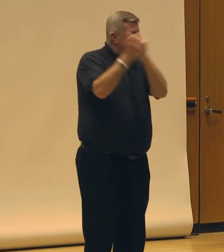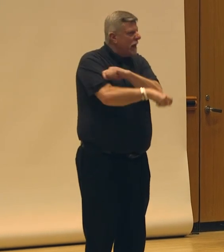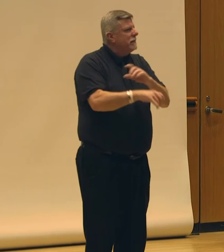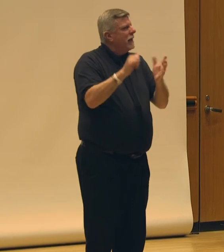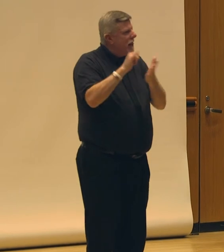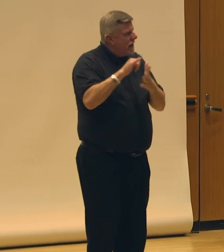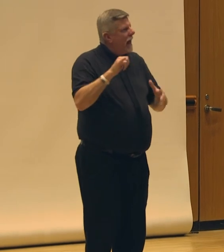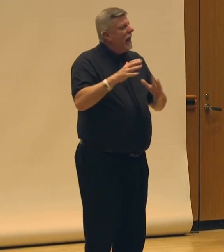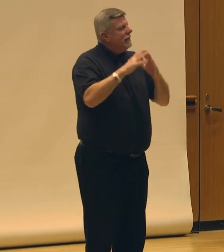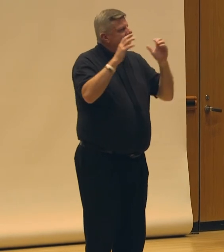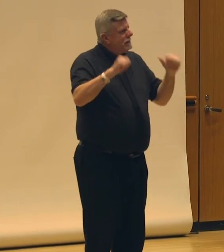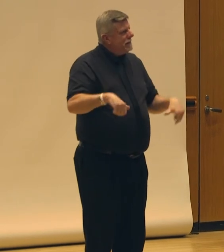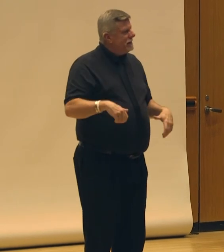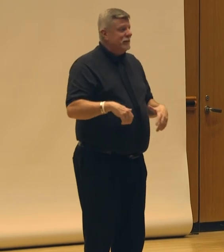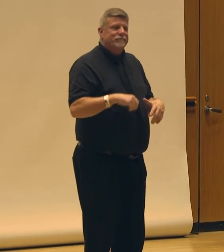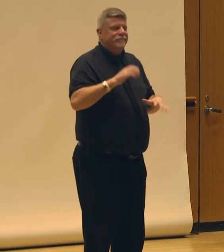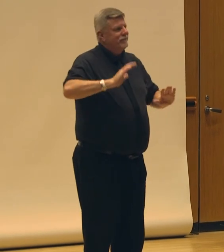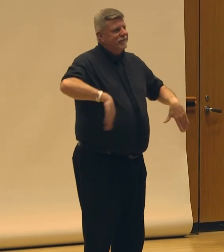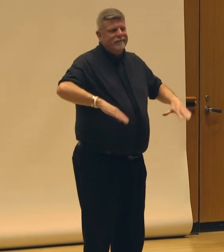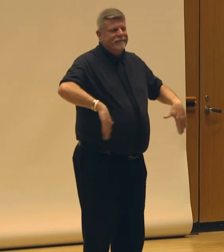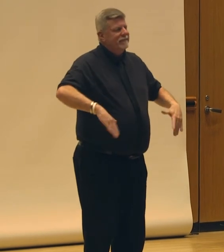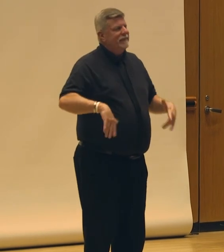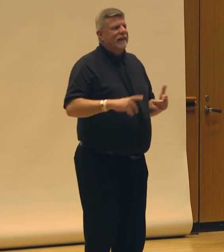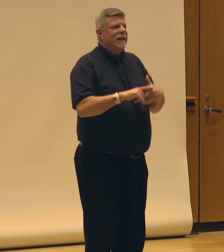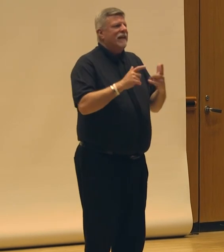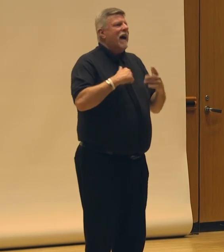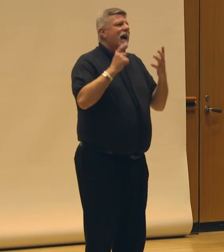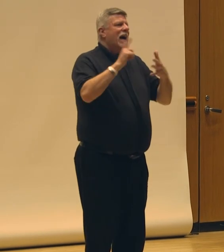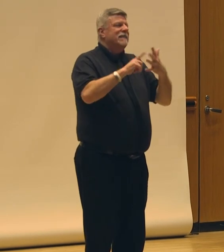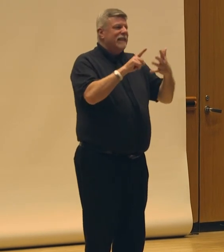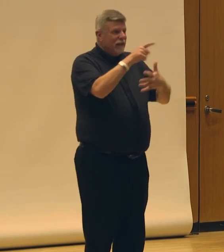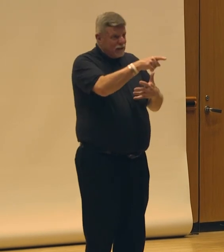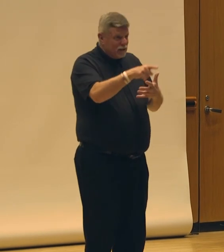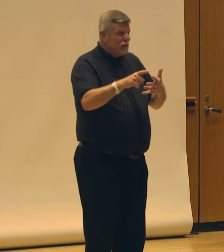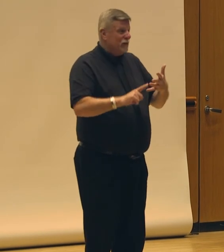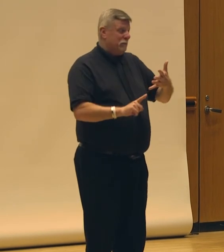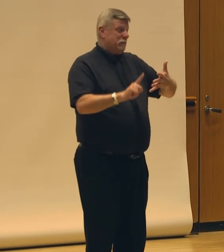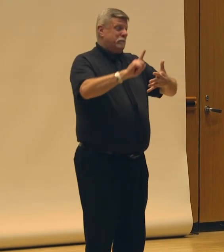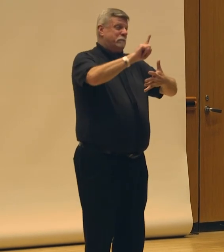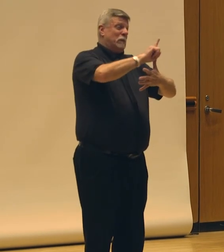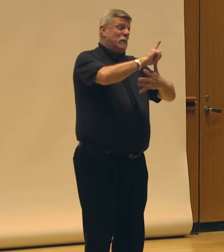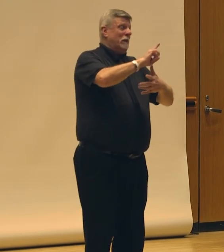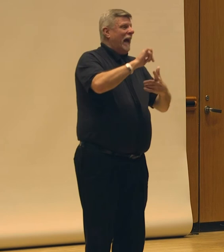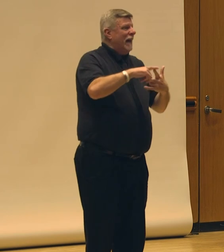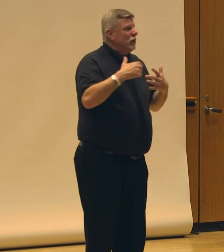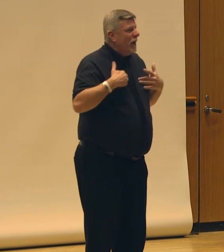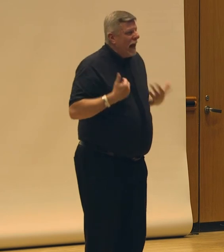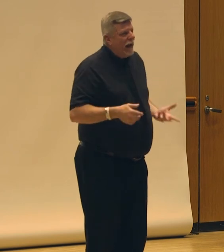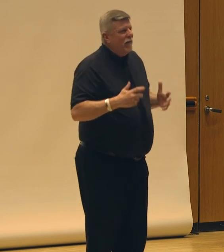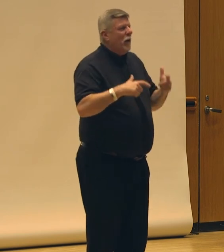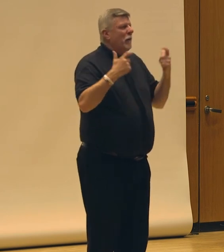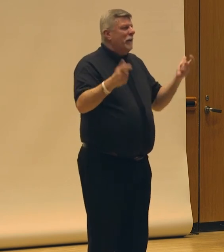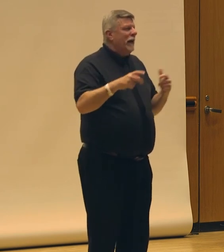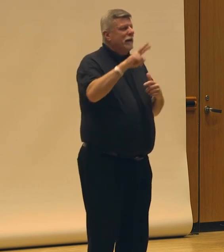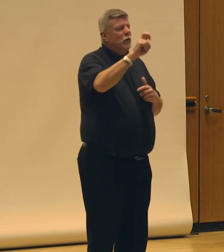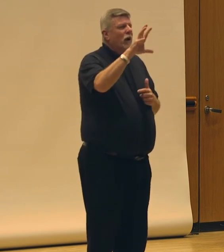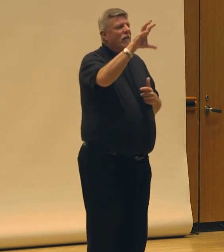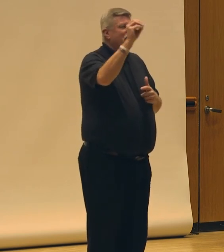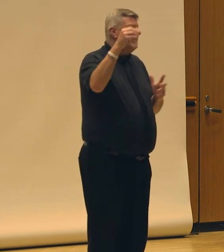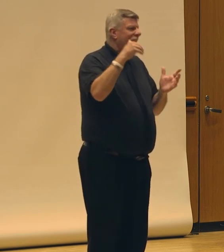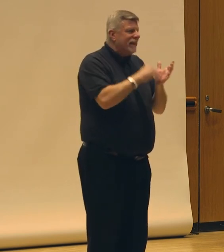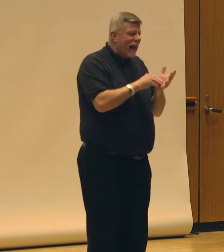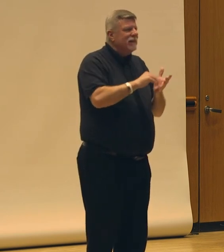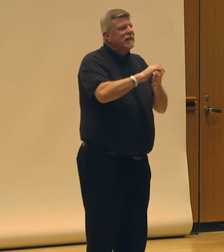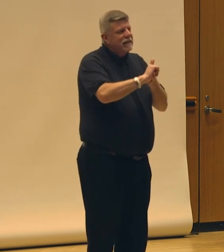But it hasn't really happened yet until you get to that really upper echelon, and you get the big $250,000 Doris Duke Award or the $600,000